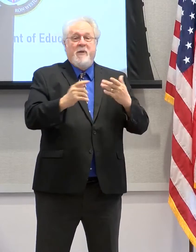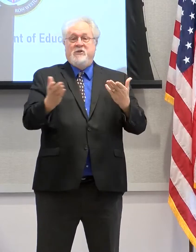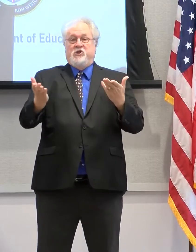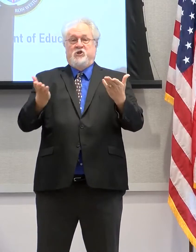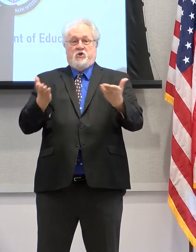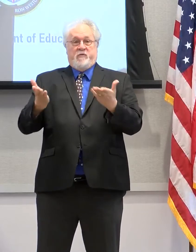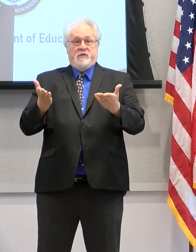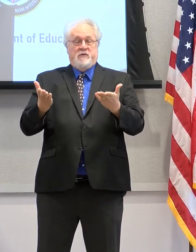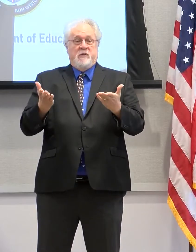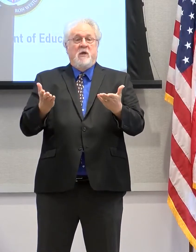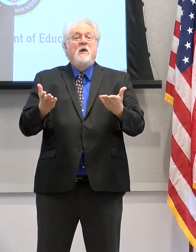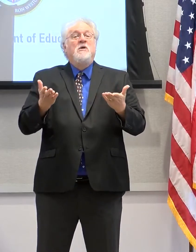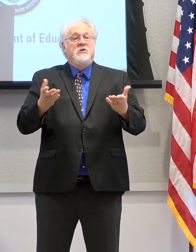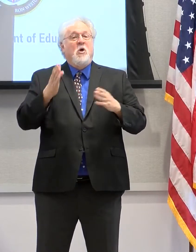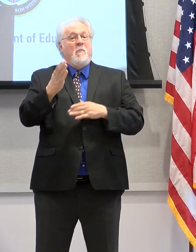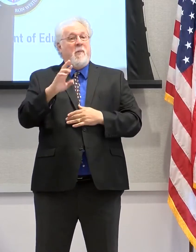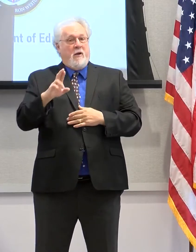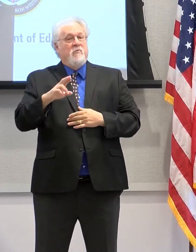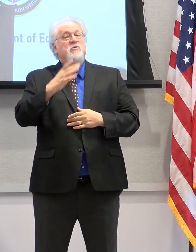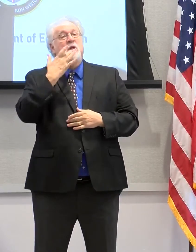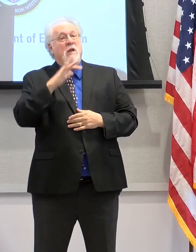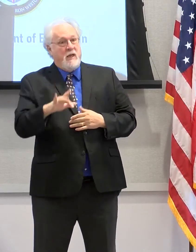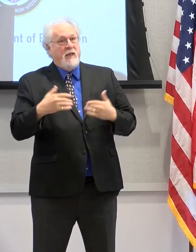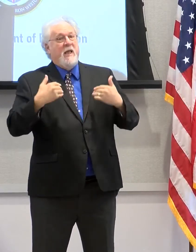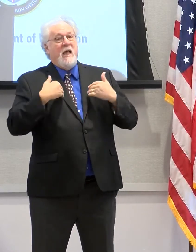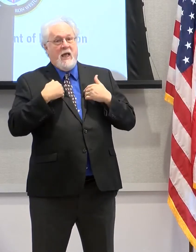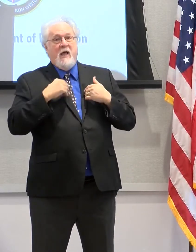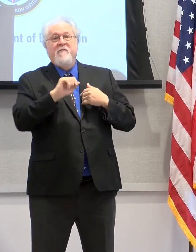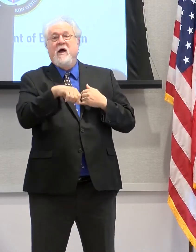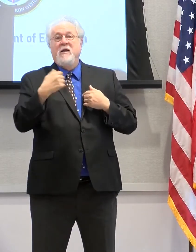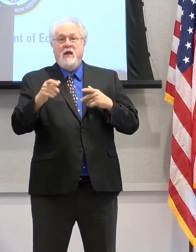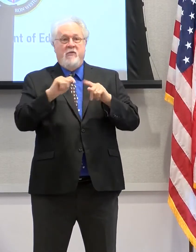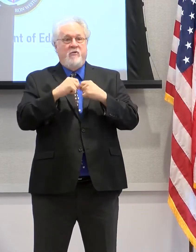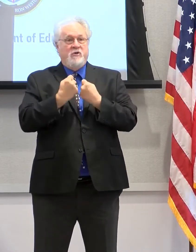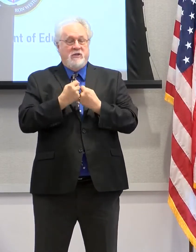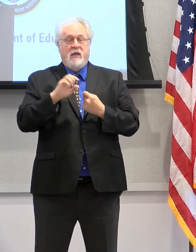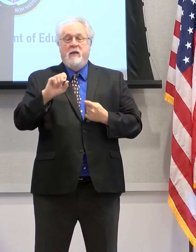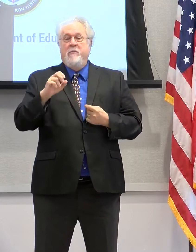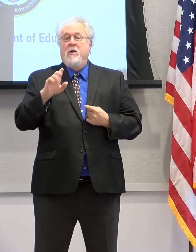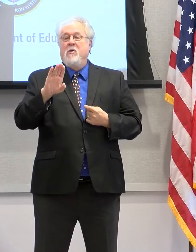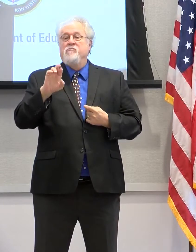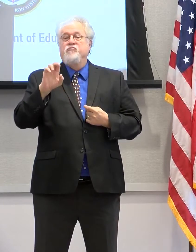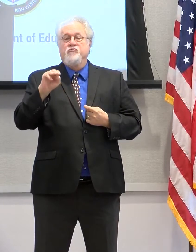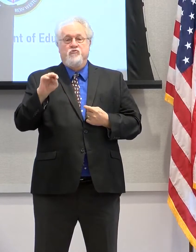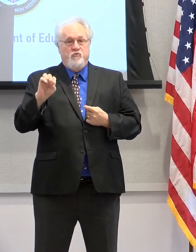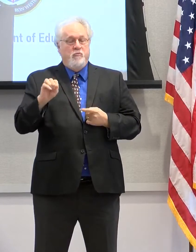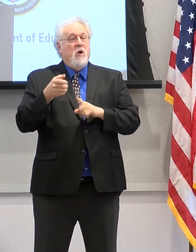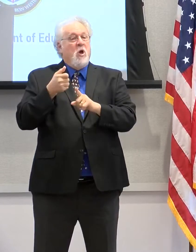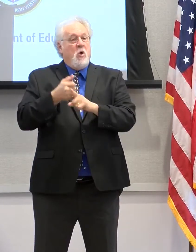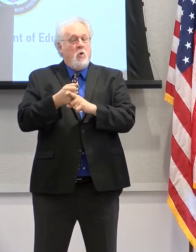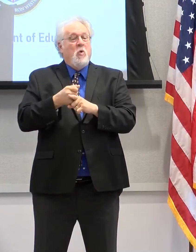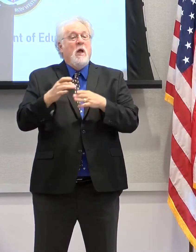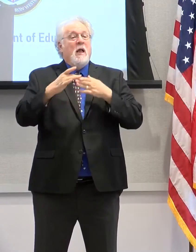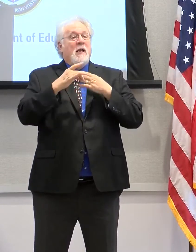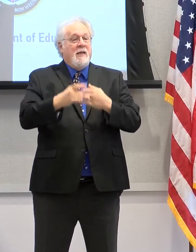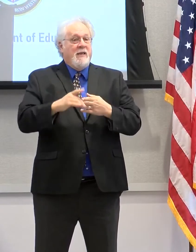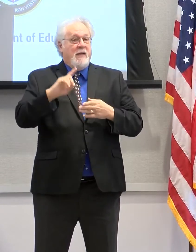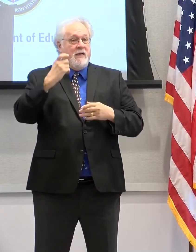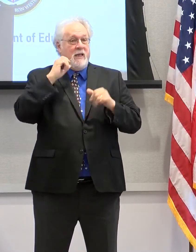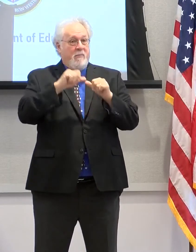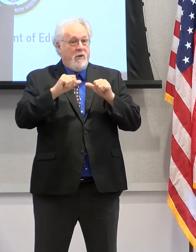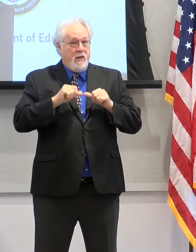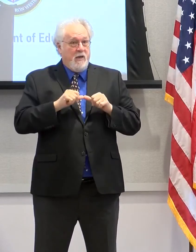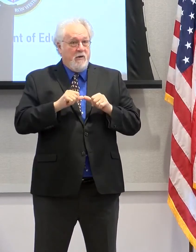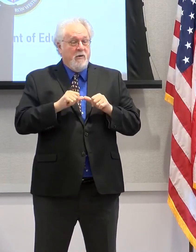in resources. And so Baton Rouge, we're lucky to have another team of Sharon Weston-Broom who are leading this capital area, but also